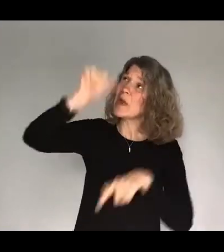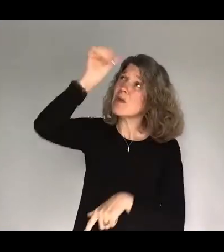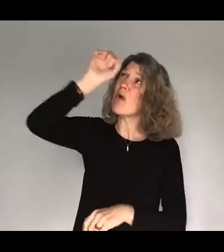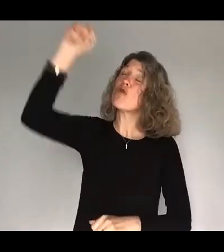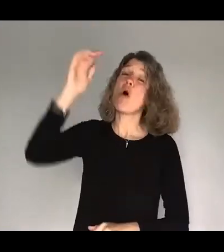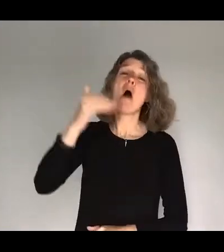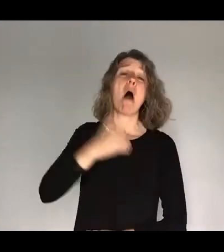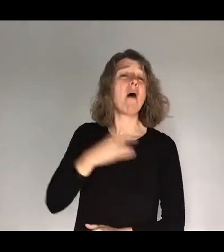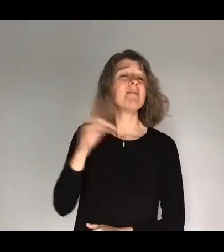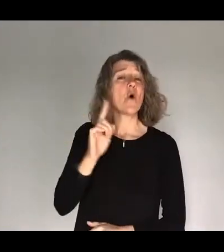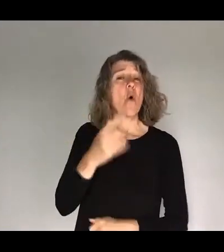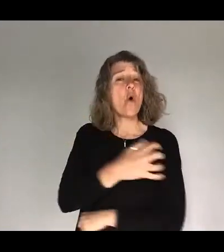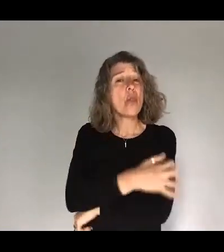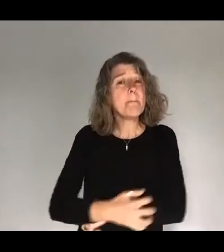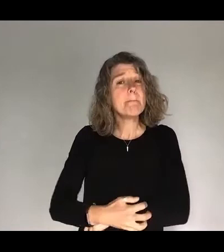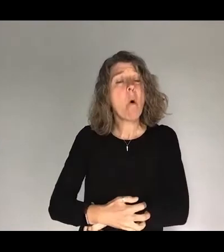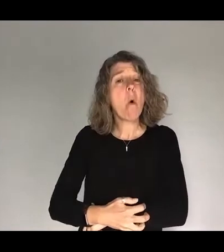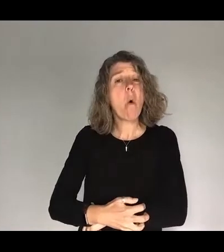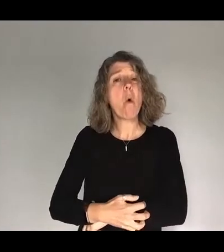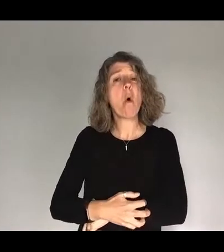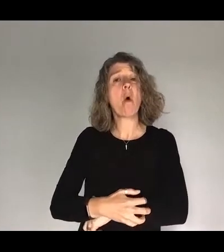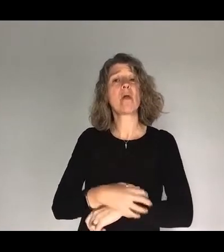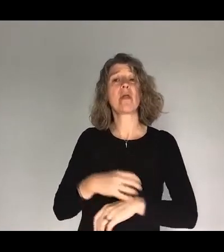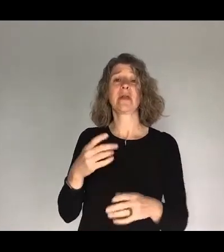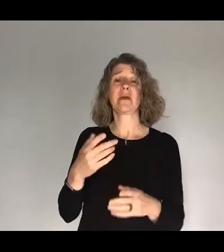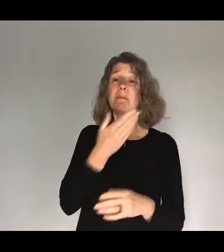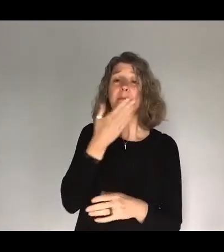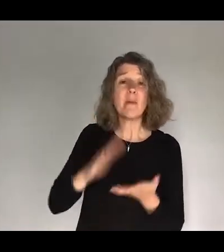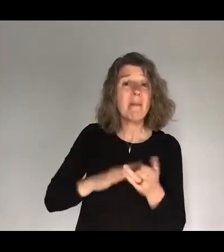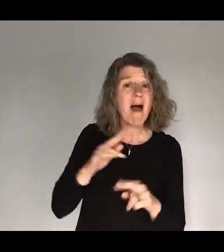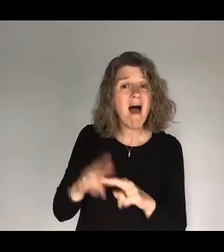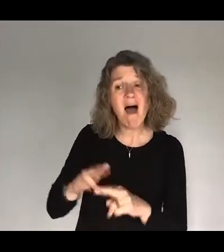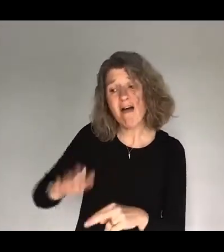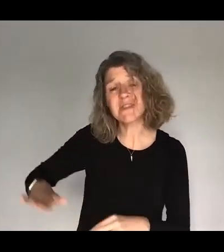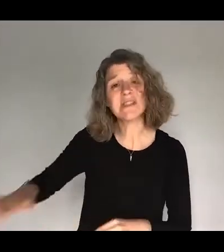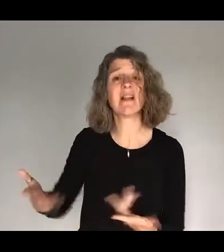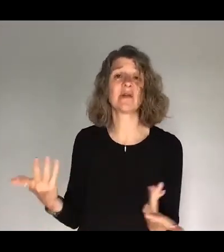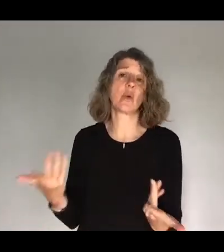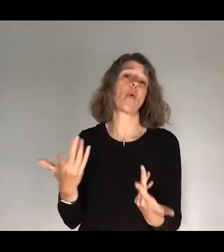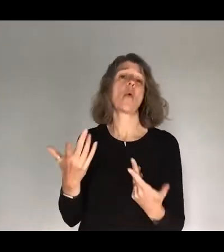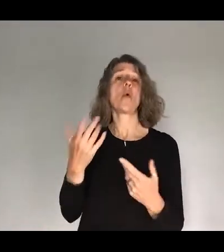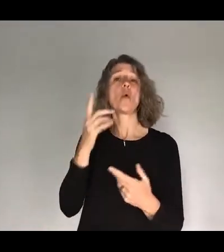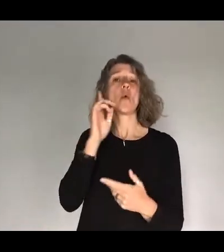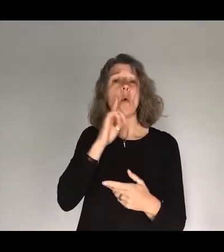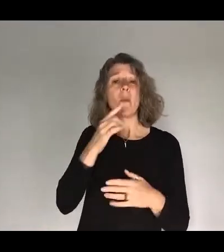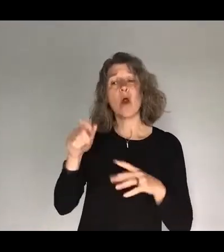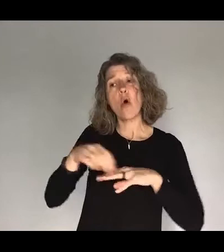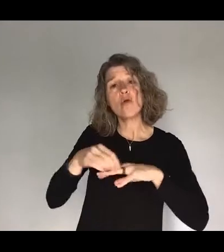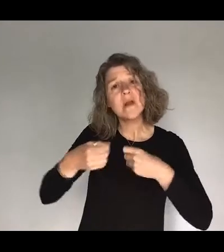orphan, the widow, and the foreigner. And Lord, we pray that you would give strength to the weary and